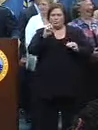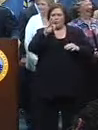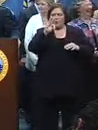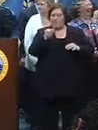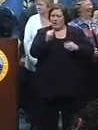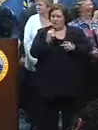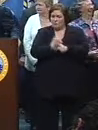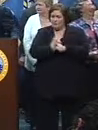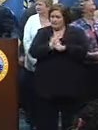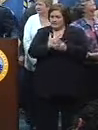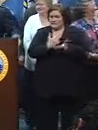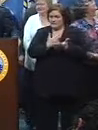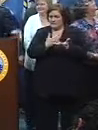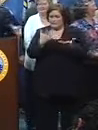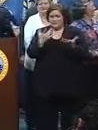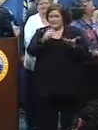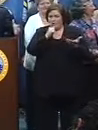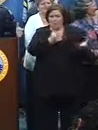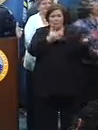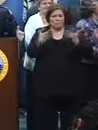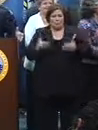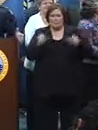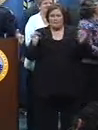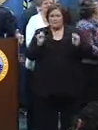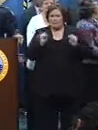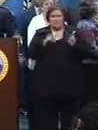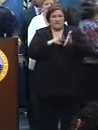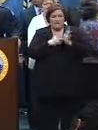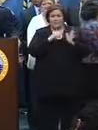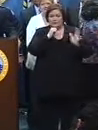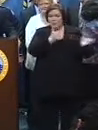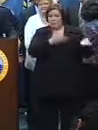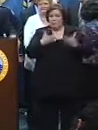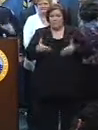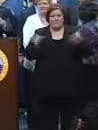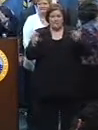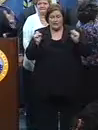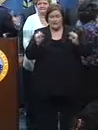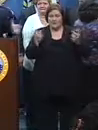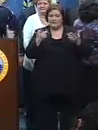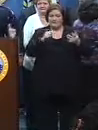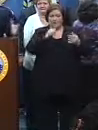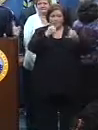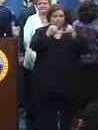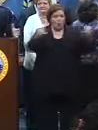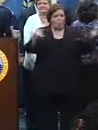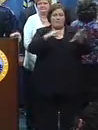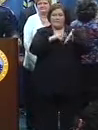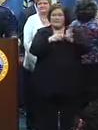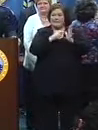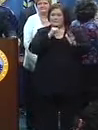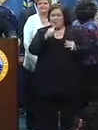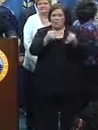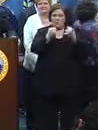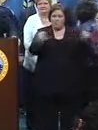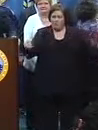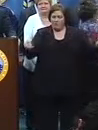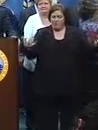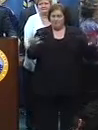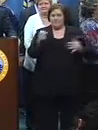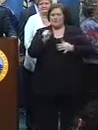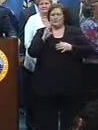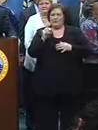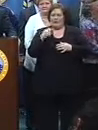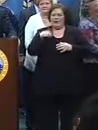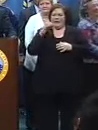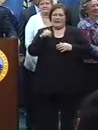Right? I mean, don't bring a refrigerator means don't bring a refrigerator. Don't rope something off means don't rope something off. And so,